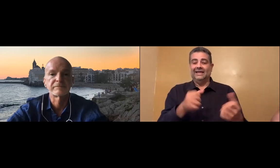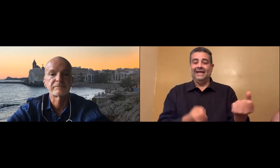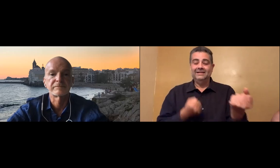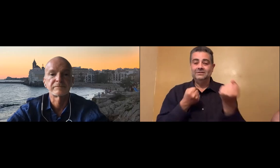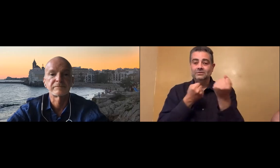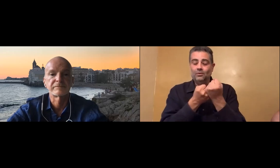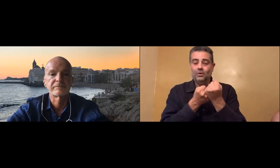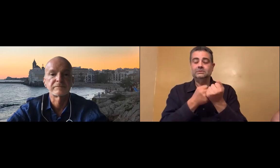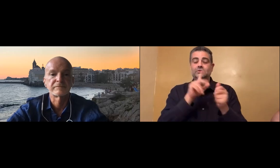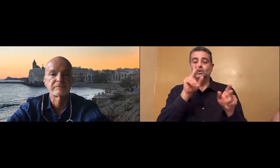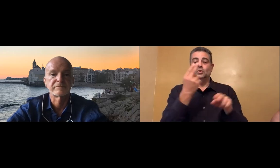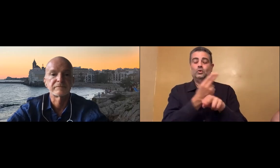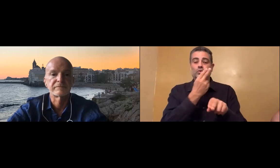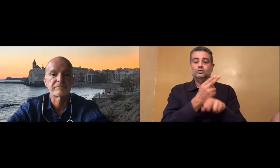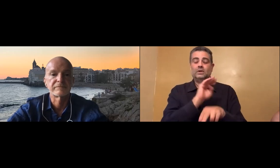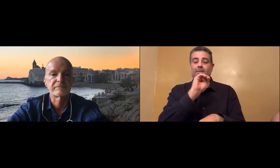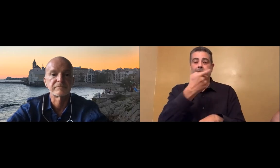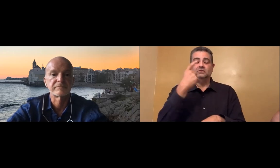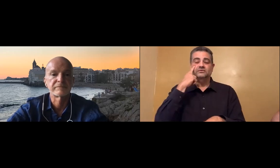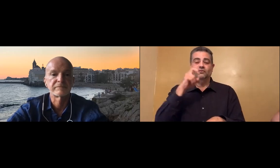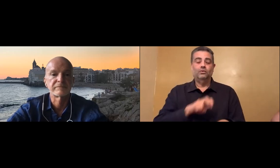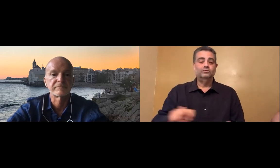One thing that I do want to caution you.